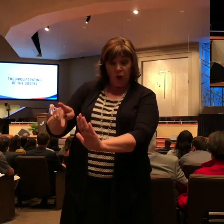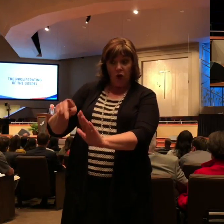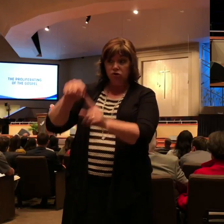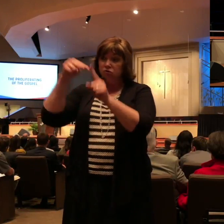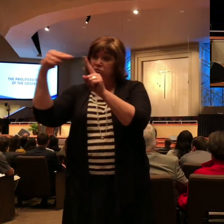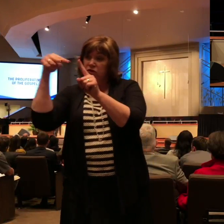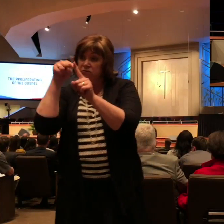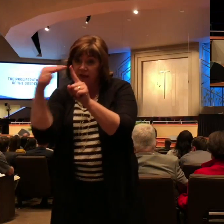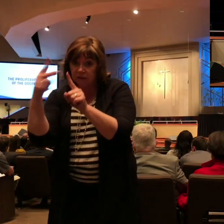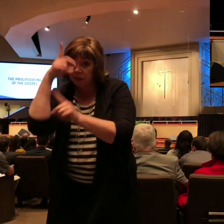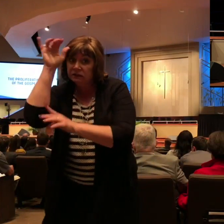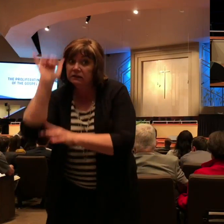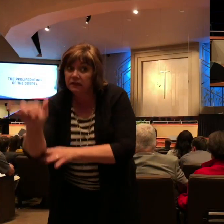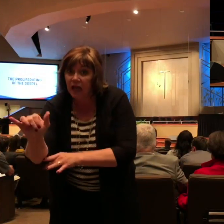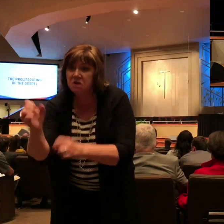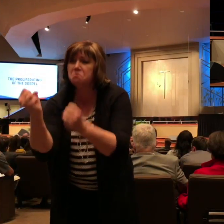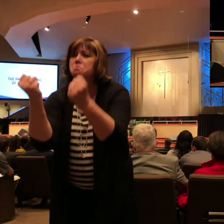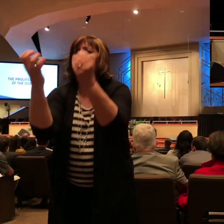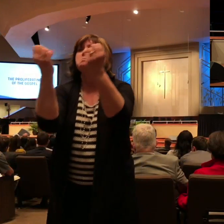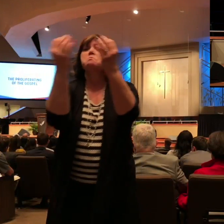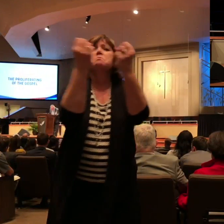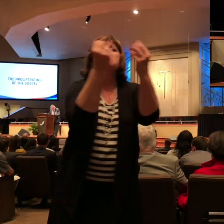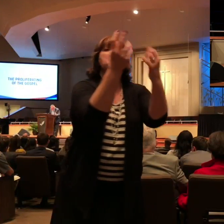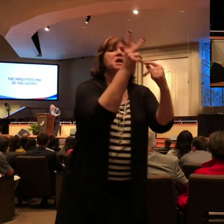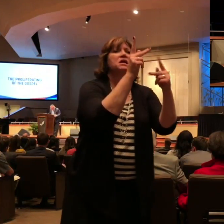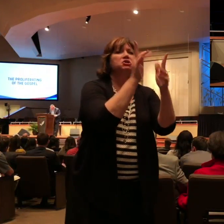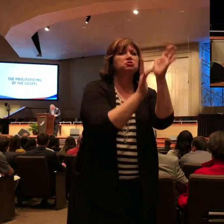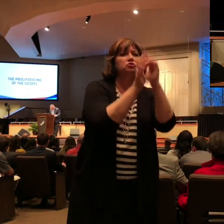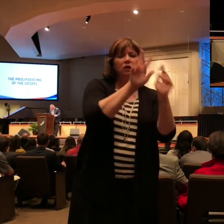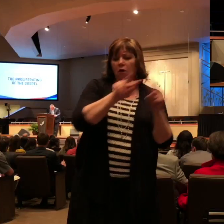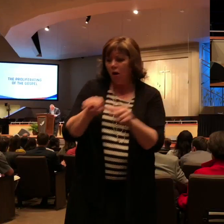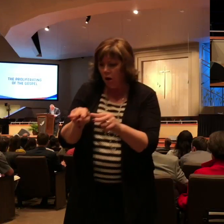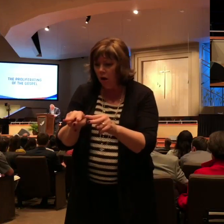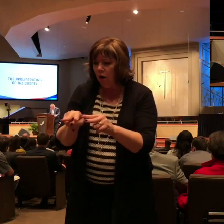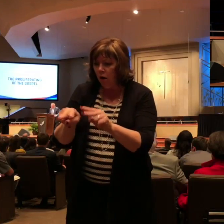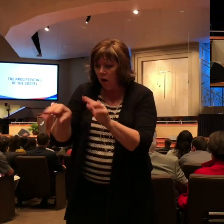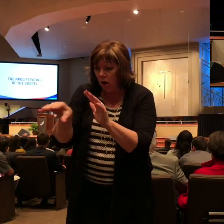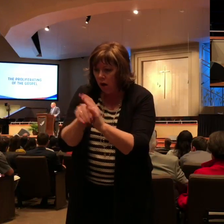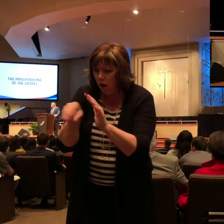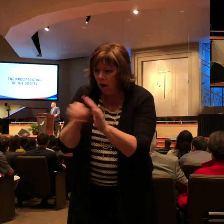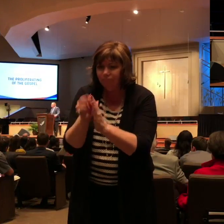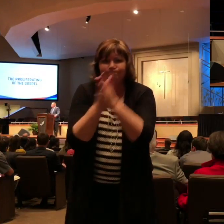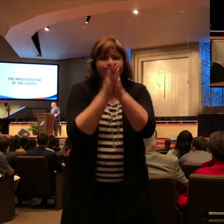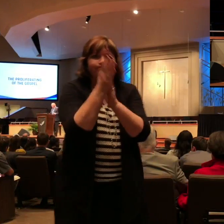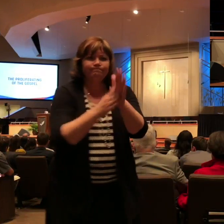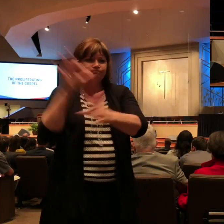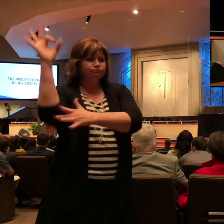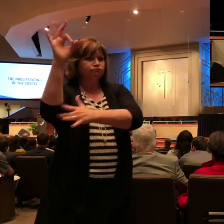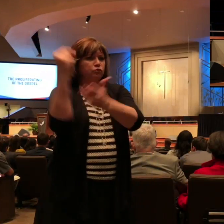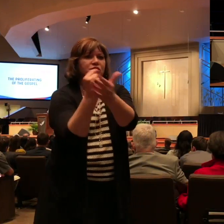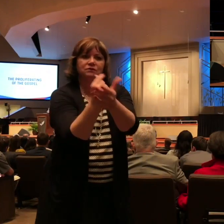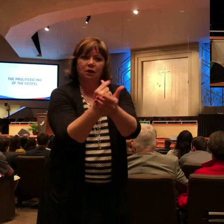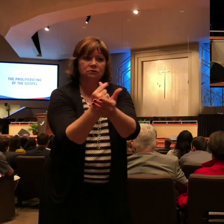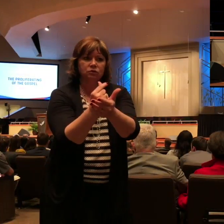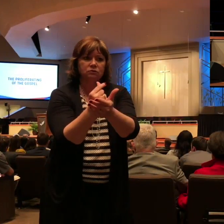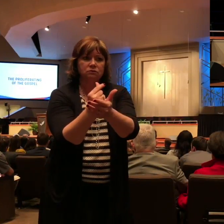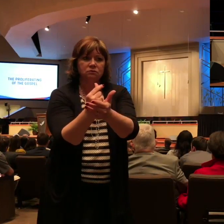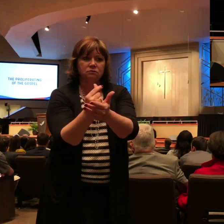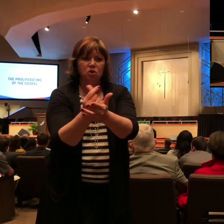brethren with confidence sharing the gospel of Jesus Christ. Paul encouraging these believers at